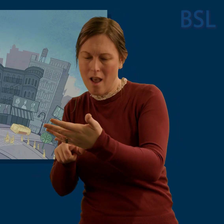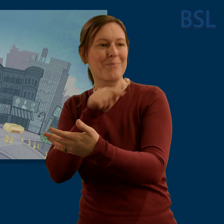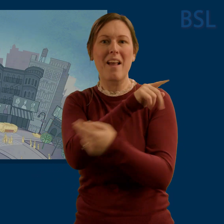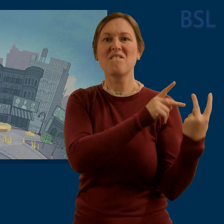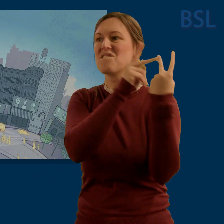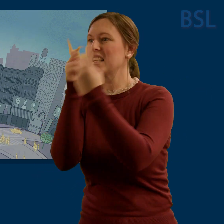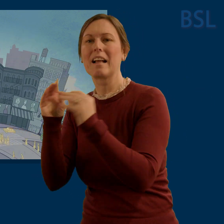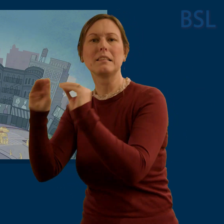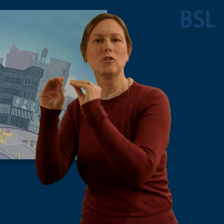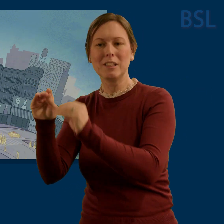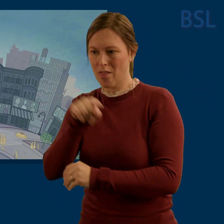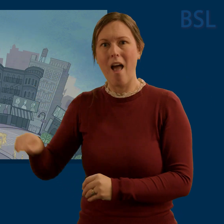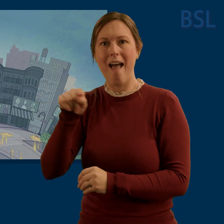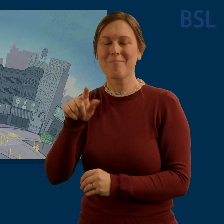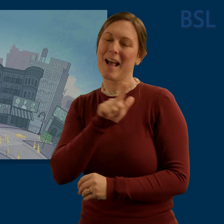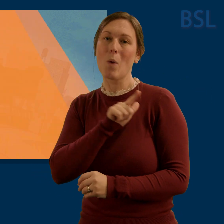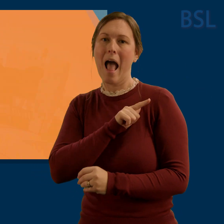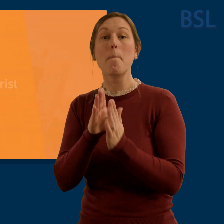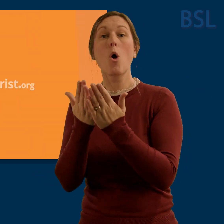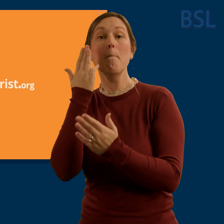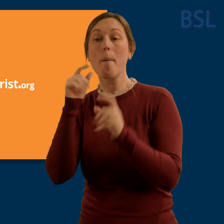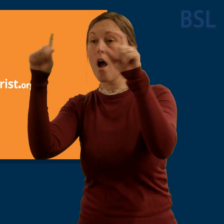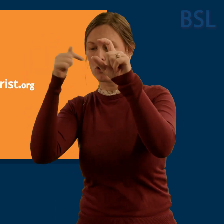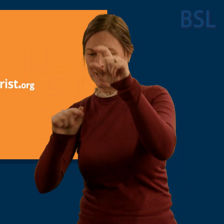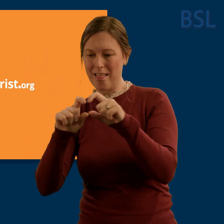By now, you probably have questions, so click a button below and I'll tell you more.